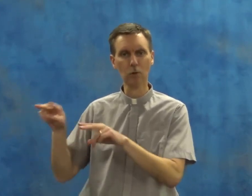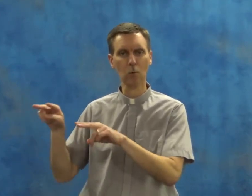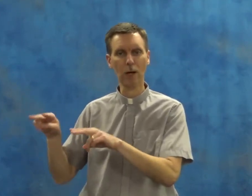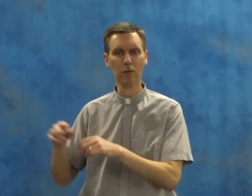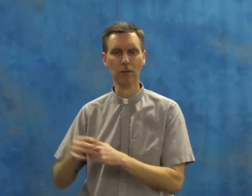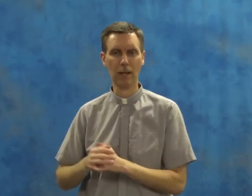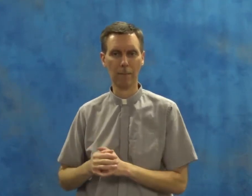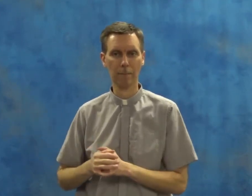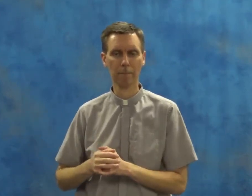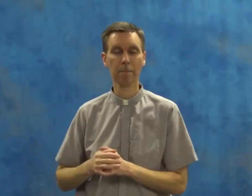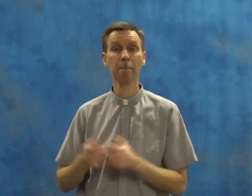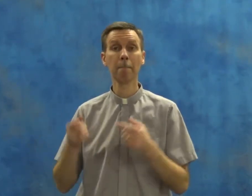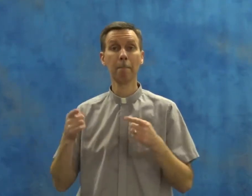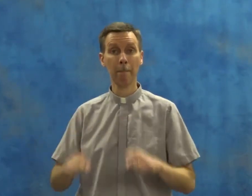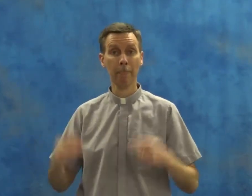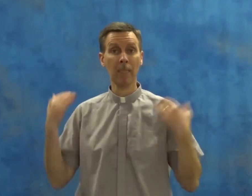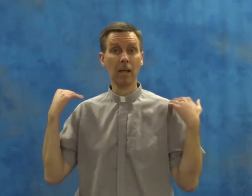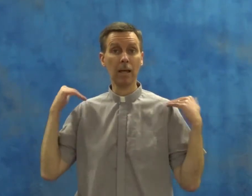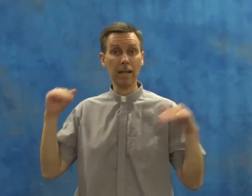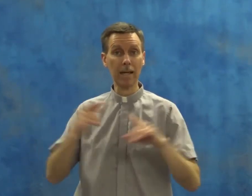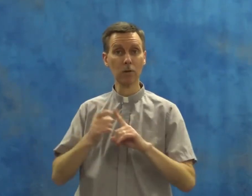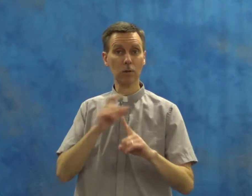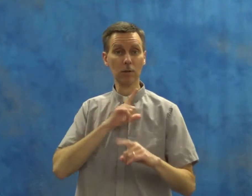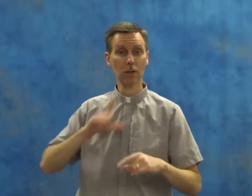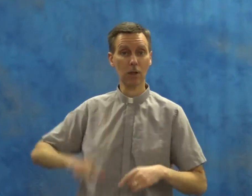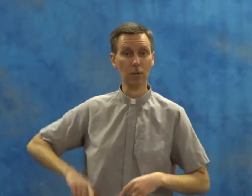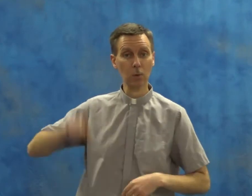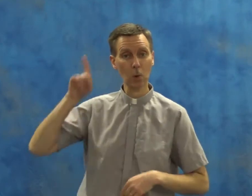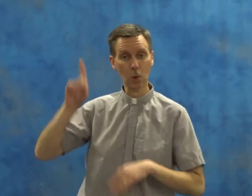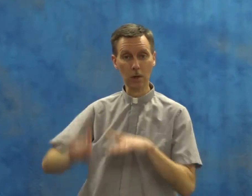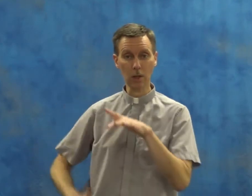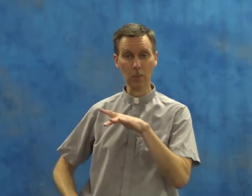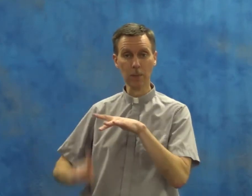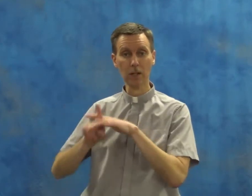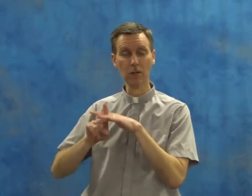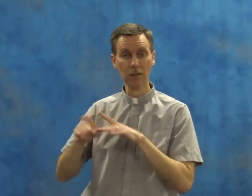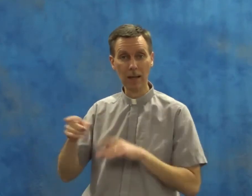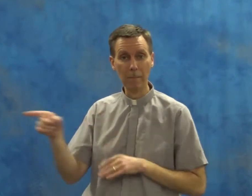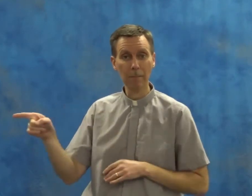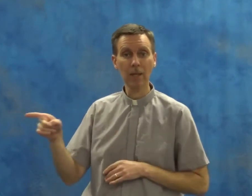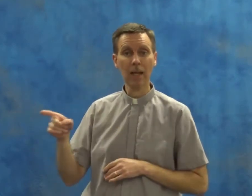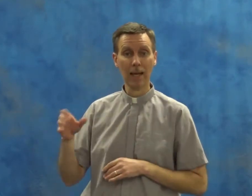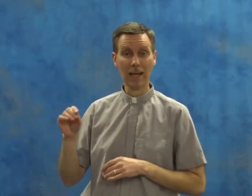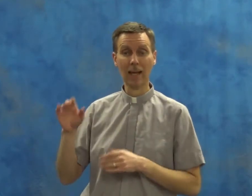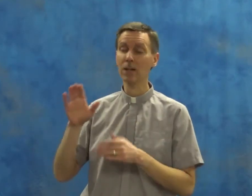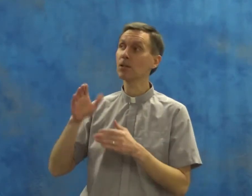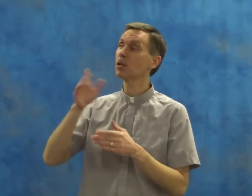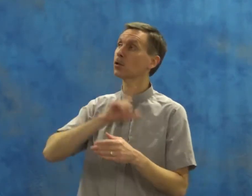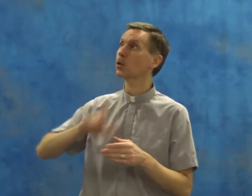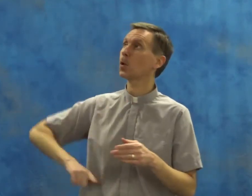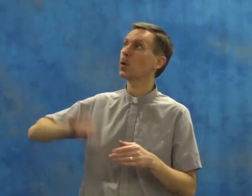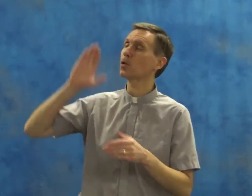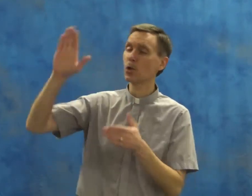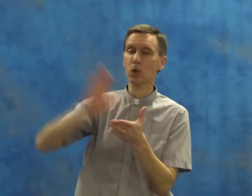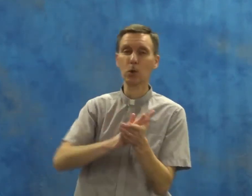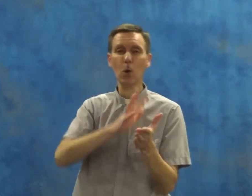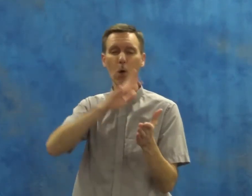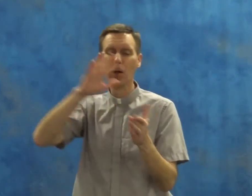watching them. An angel of the Lord appeared to them, and the Lord's glory